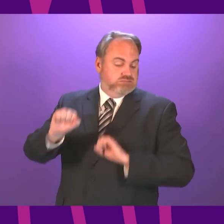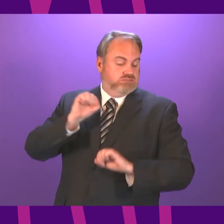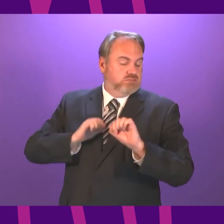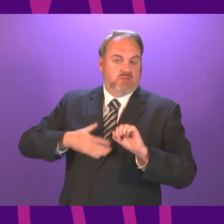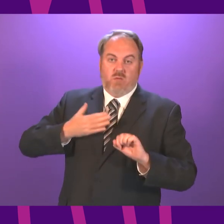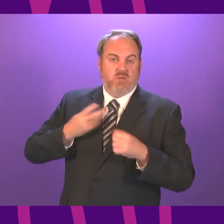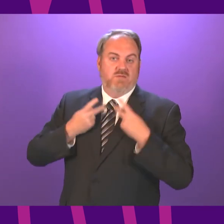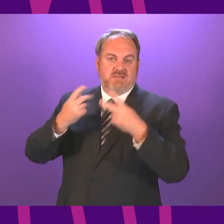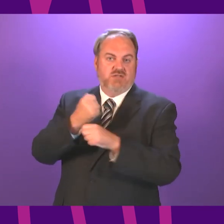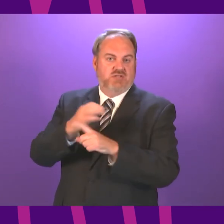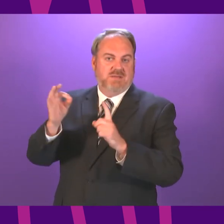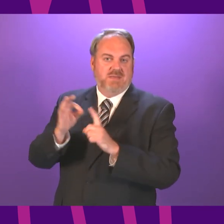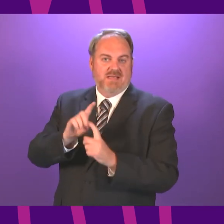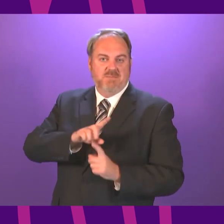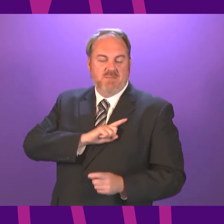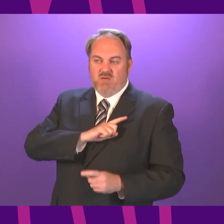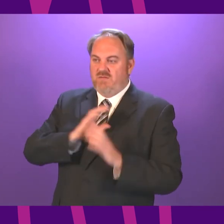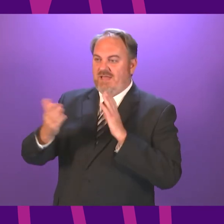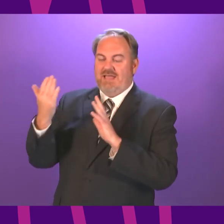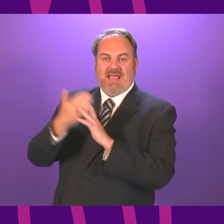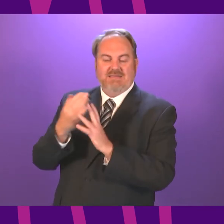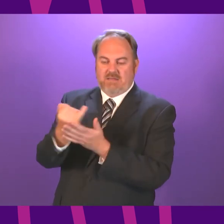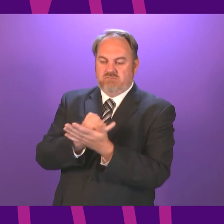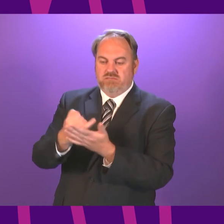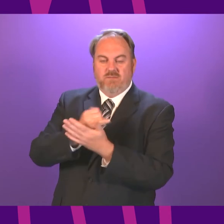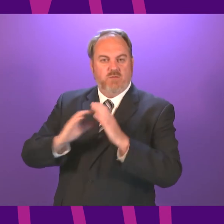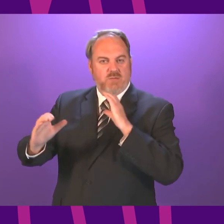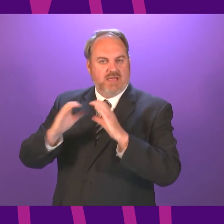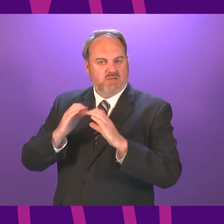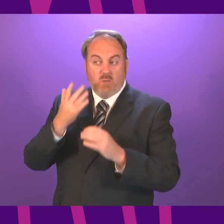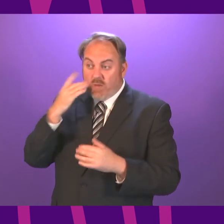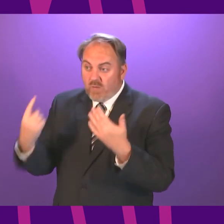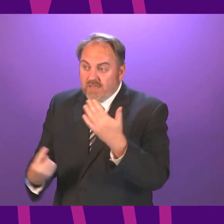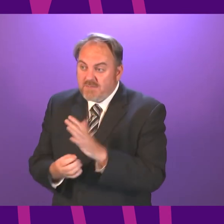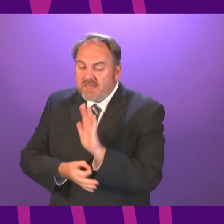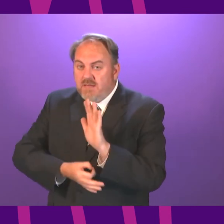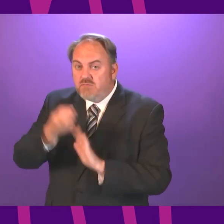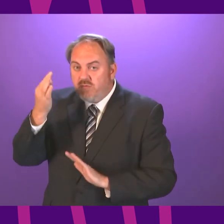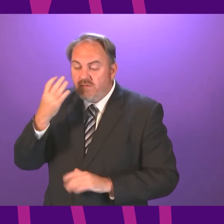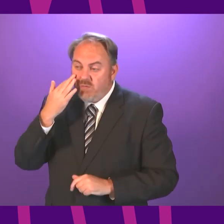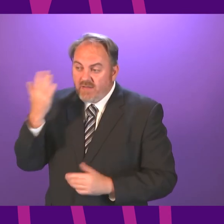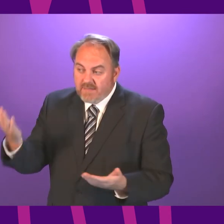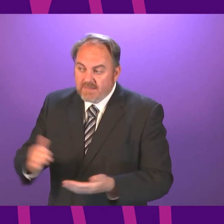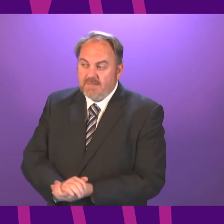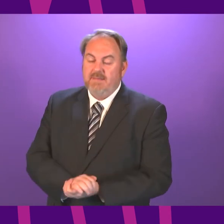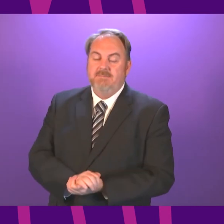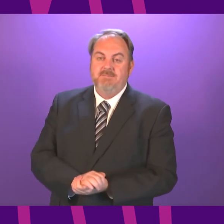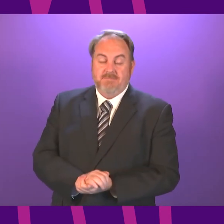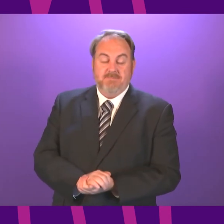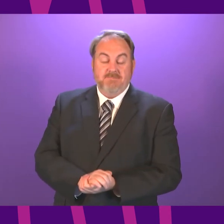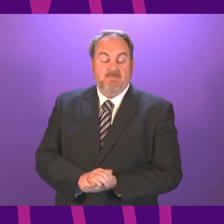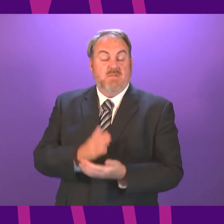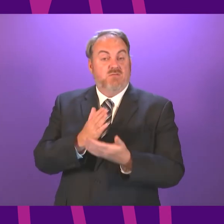far too long. Will the First Minister seek to intervene to allow that to take place? First Minister. Well, as I have done before, and